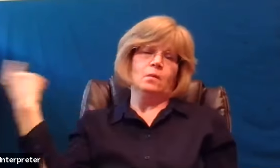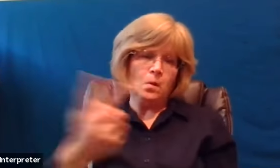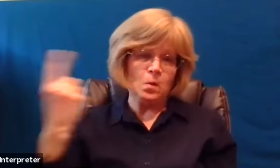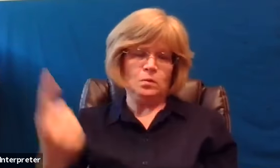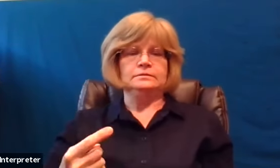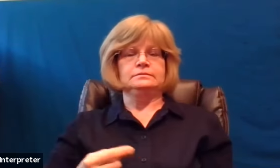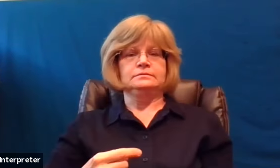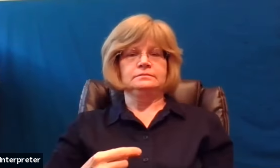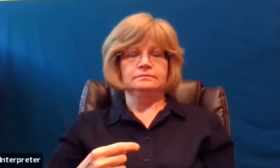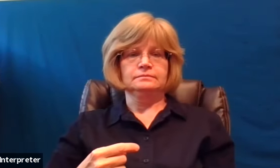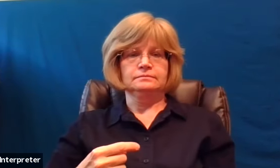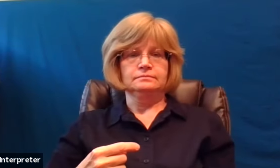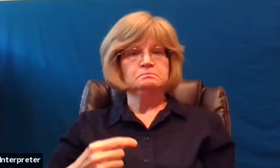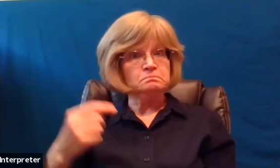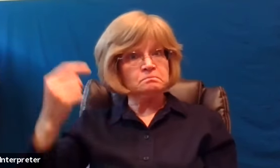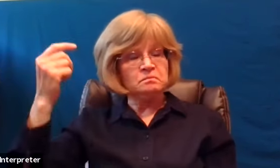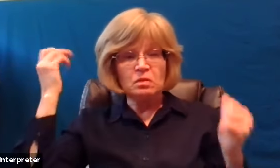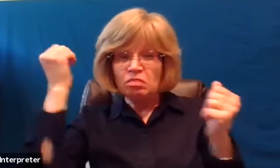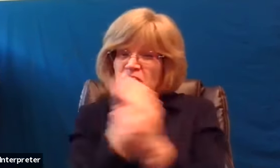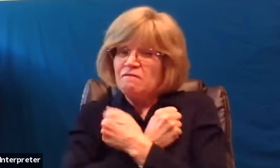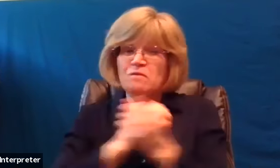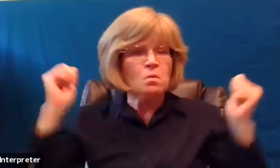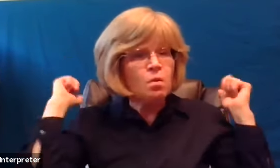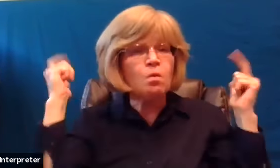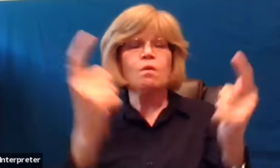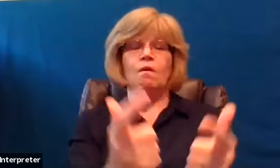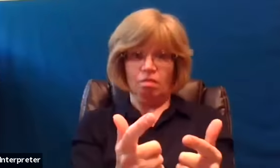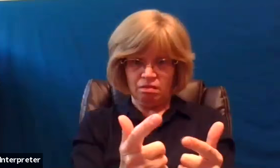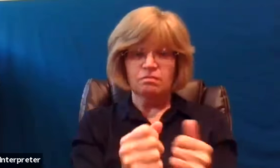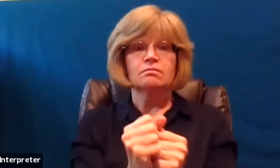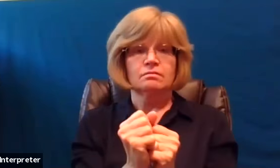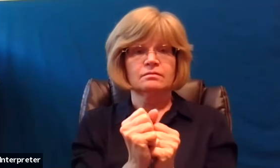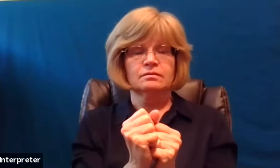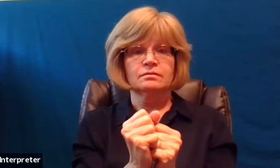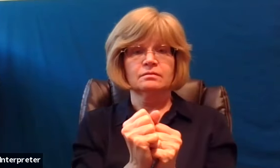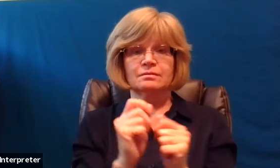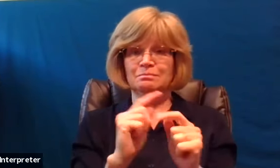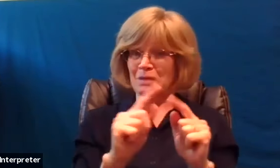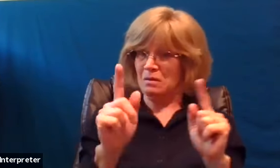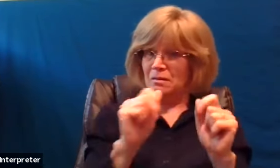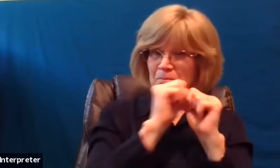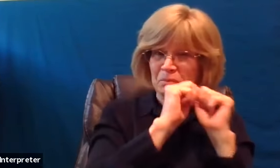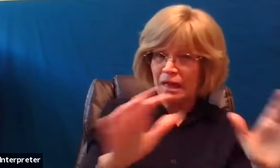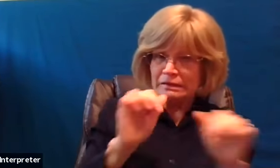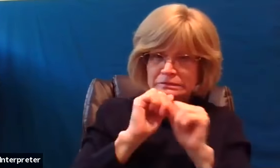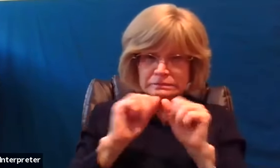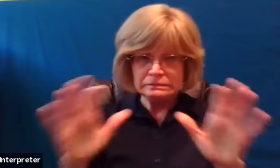although god loves everyone god does not bless everyone all of the time